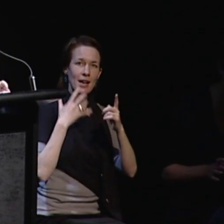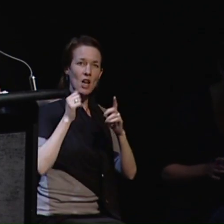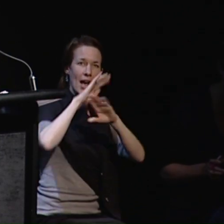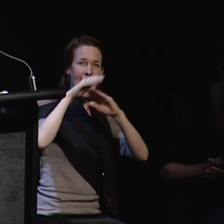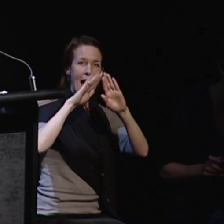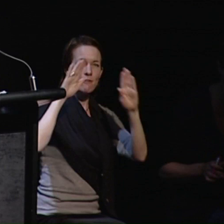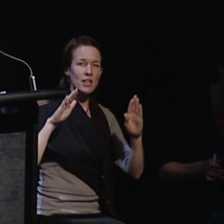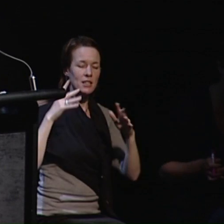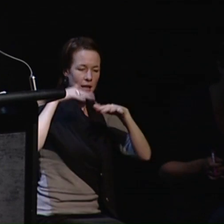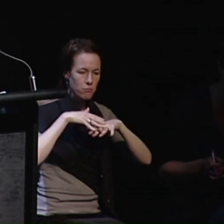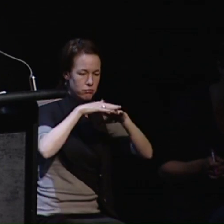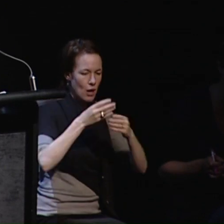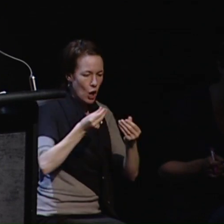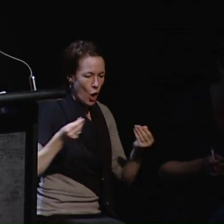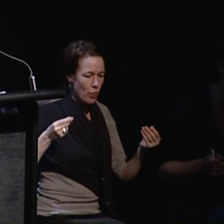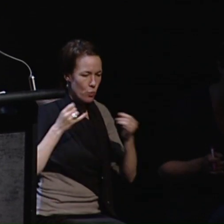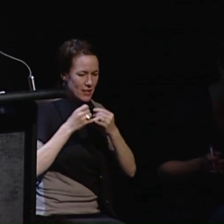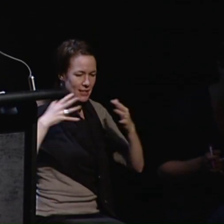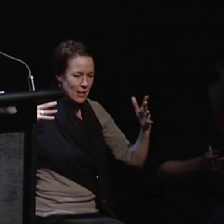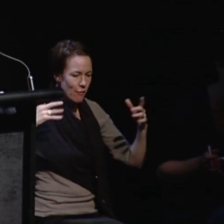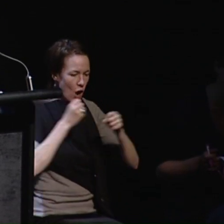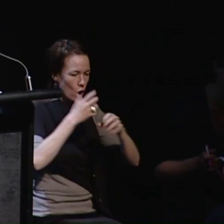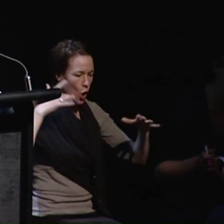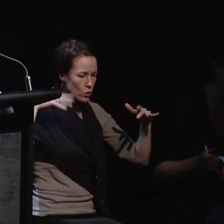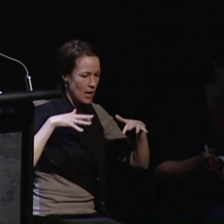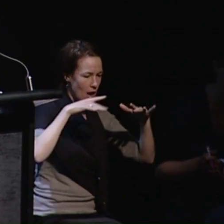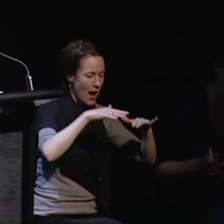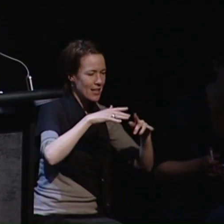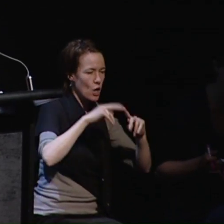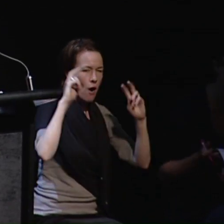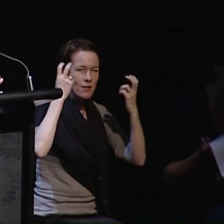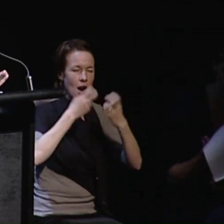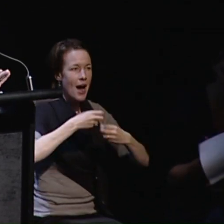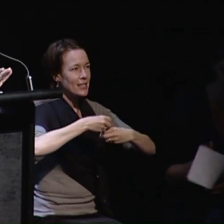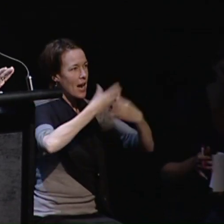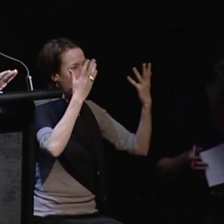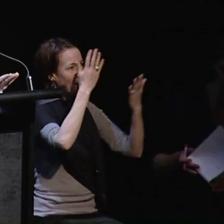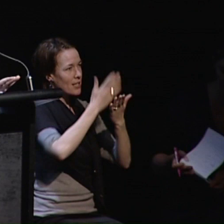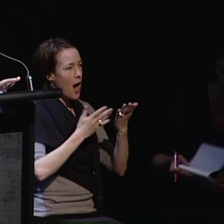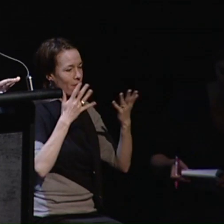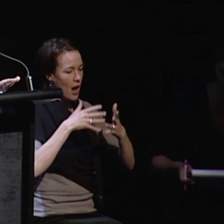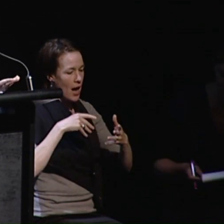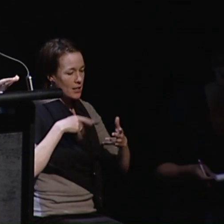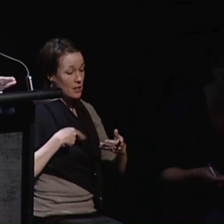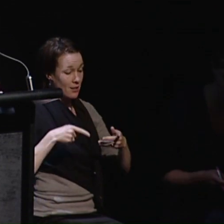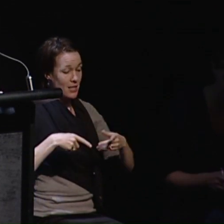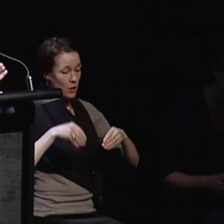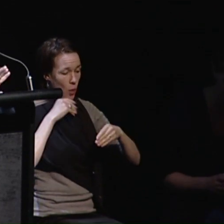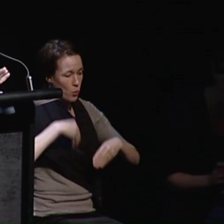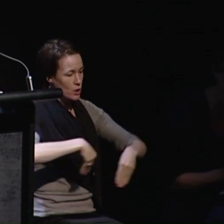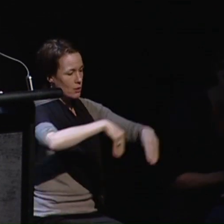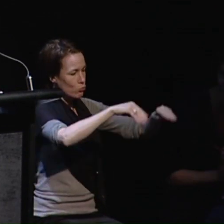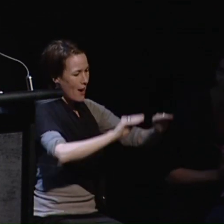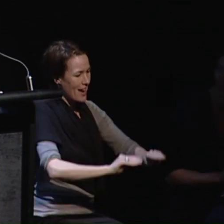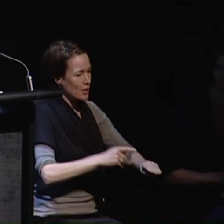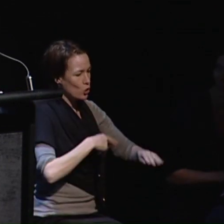the blue and the dim and the dark cloths of night and light and half light I would spread the cloths under your feet but